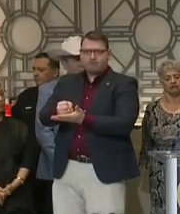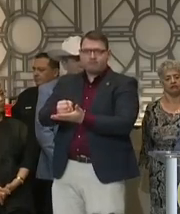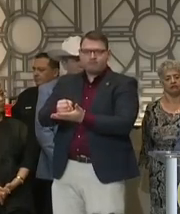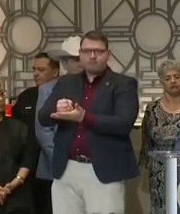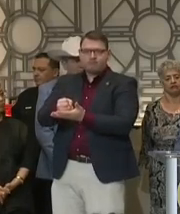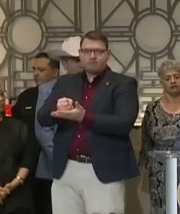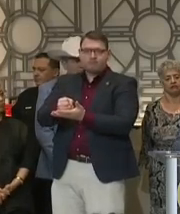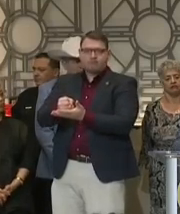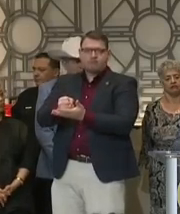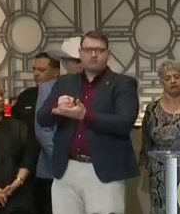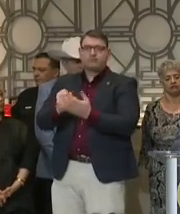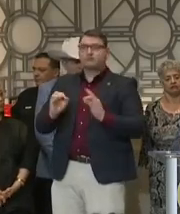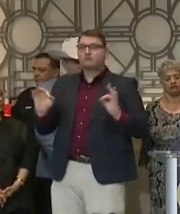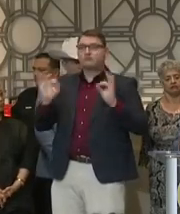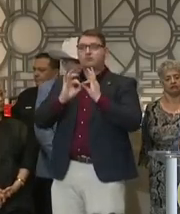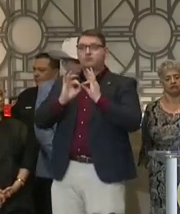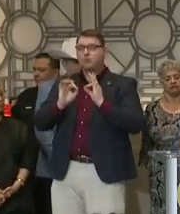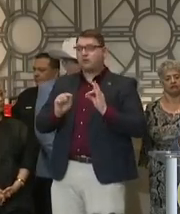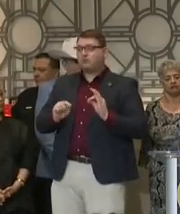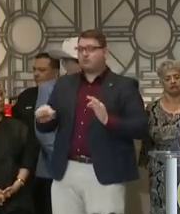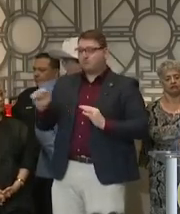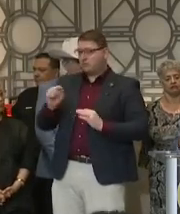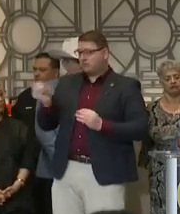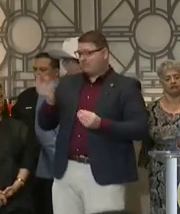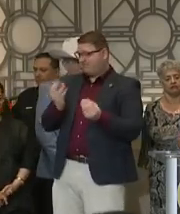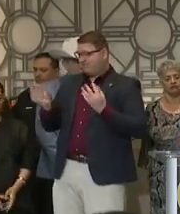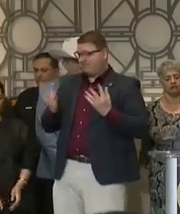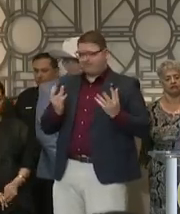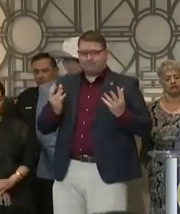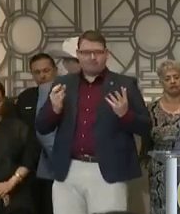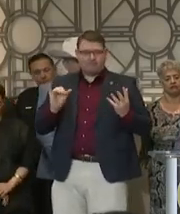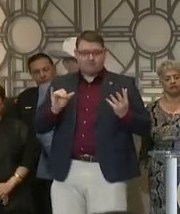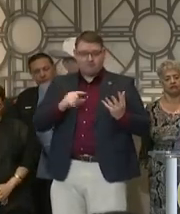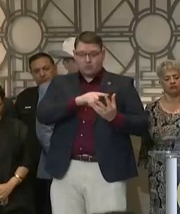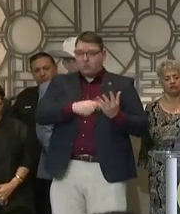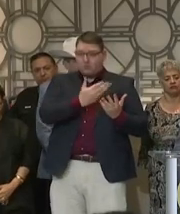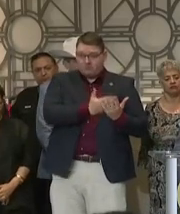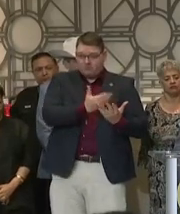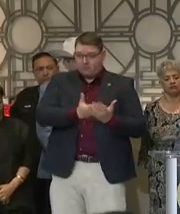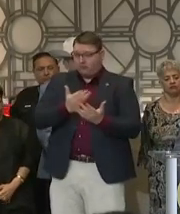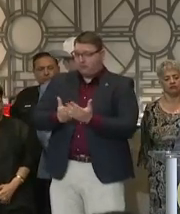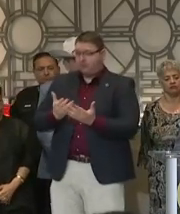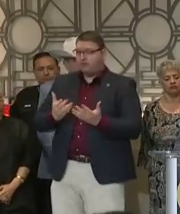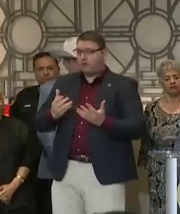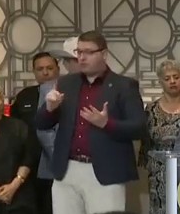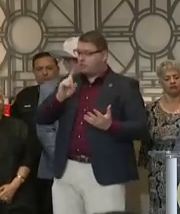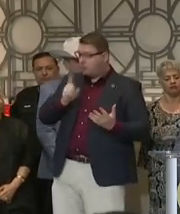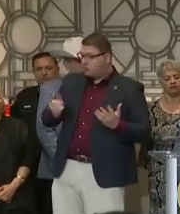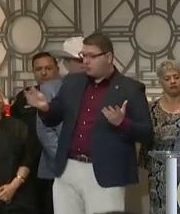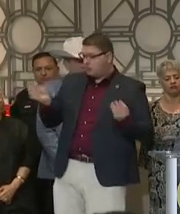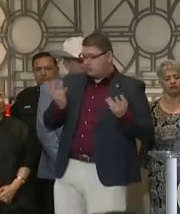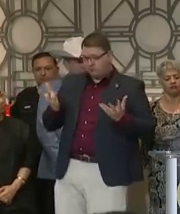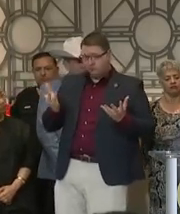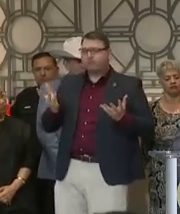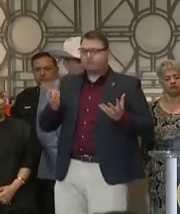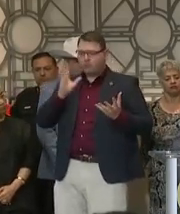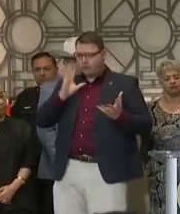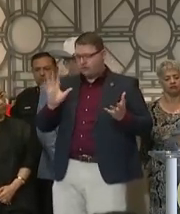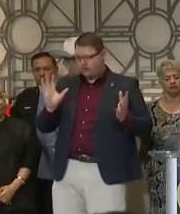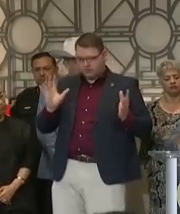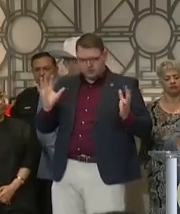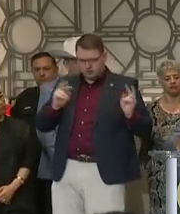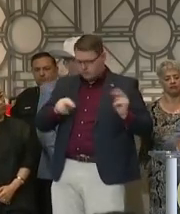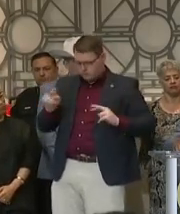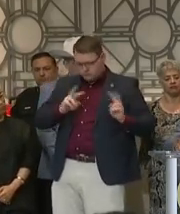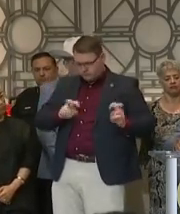that based upon the facts presented, we'll make the necessary decisions to keep everyone safe. And that's what we